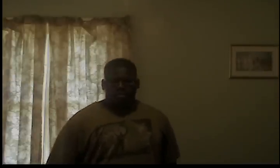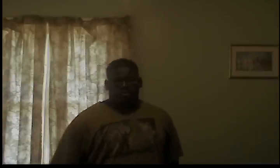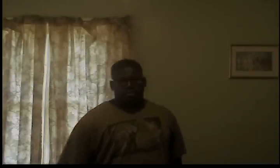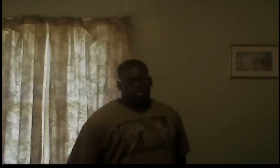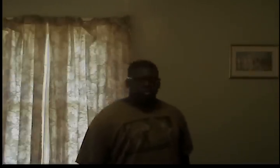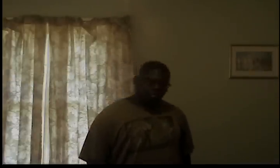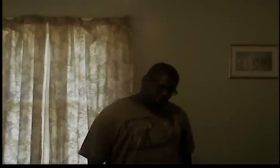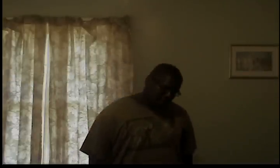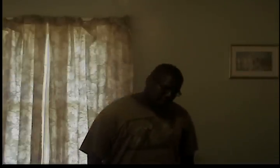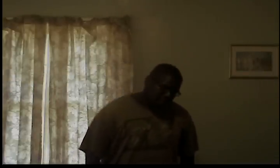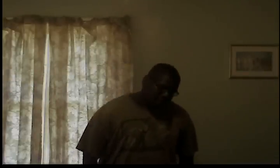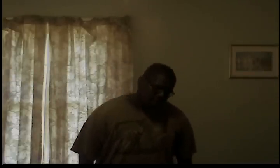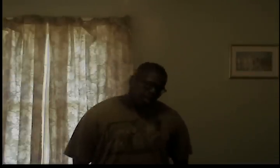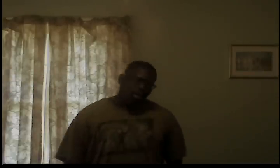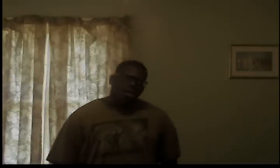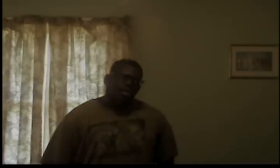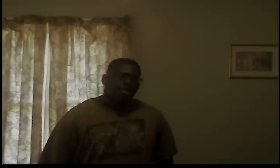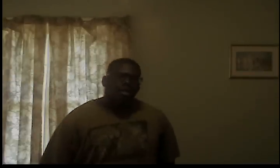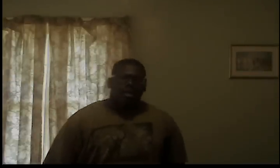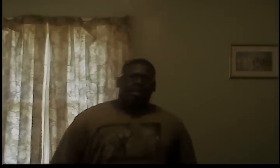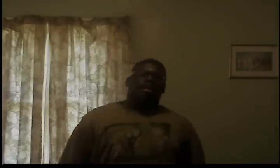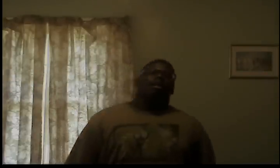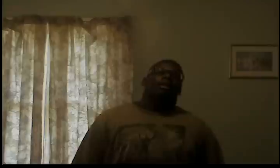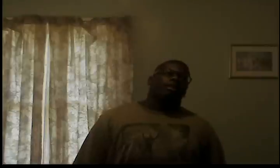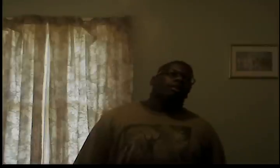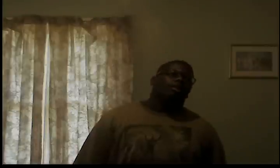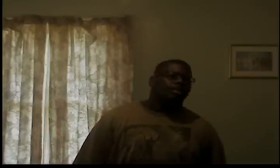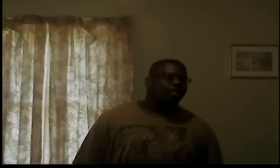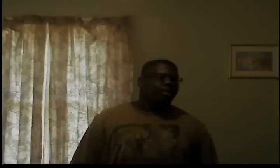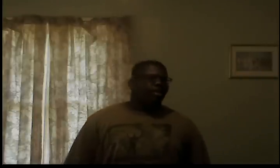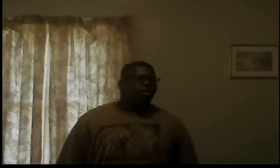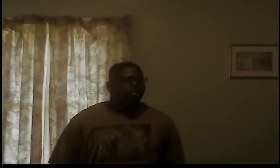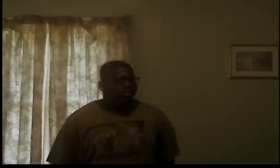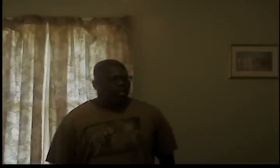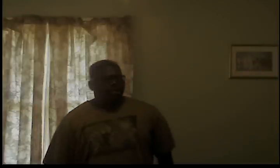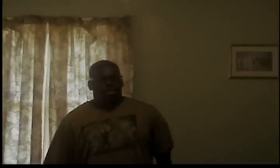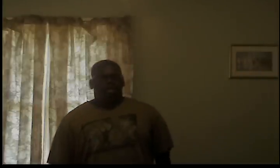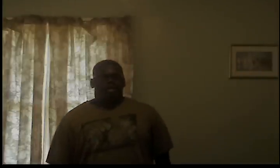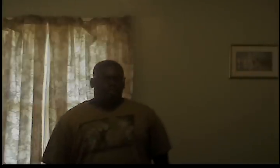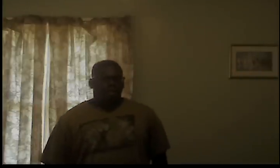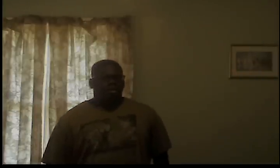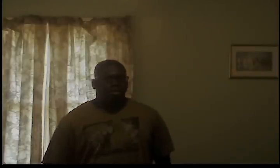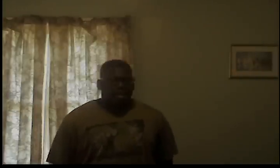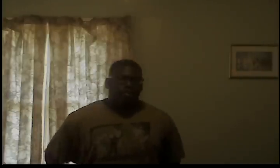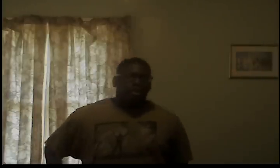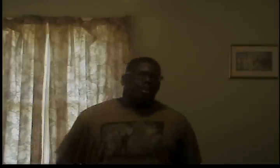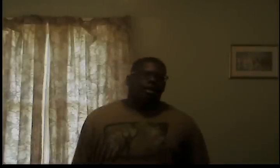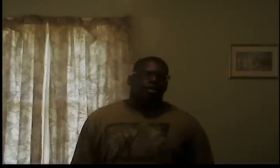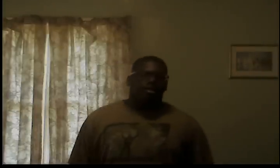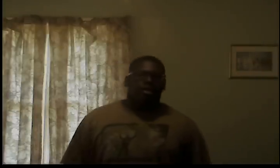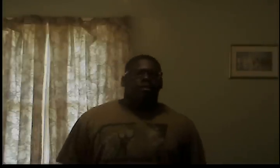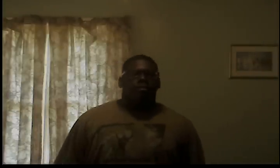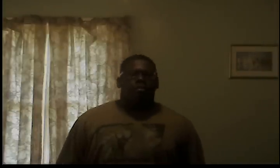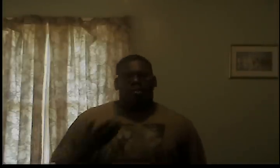school uh I kind of had to y'all know I wasn't thinking about it because I'm in college now well